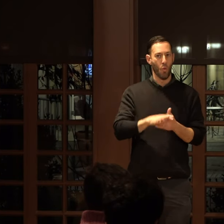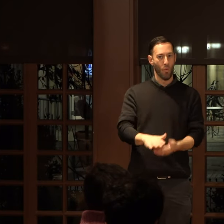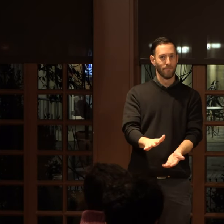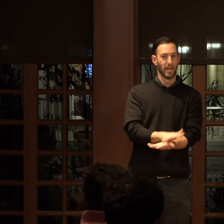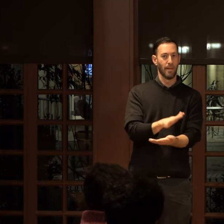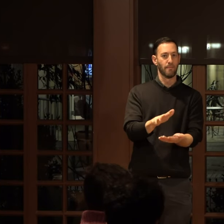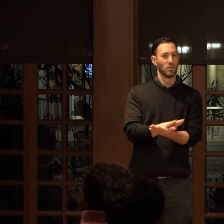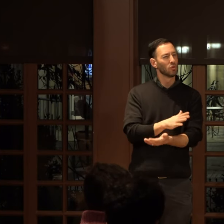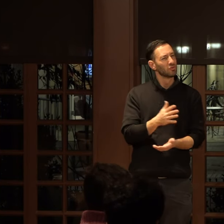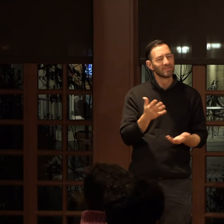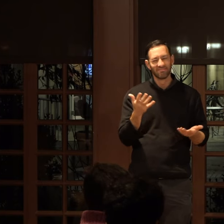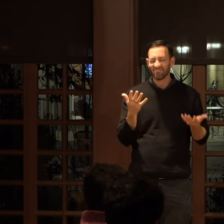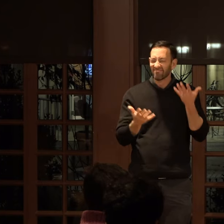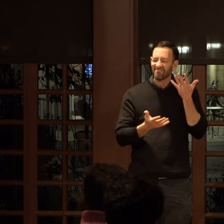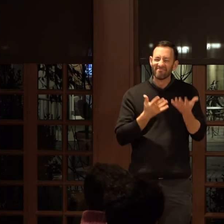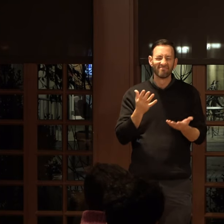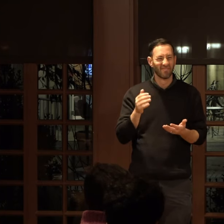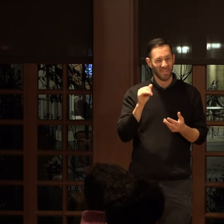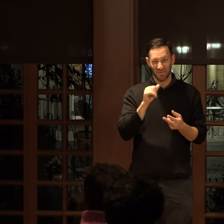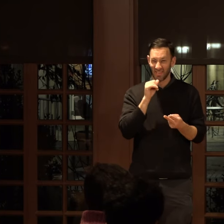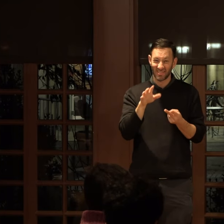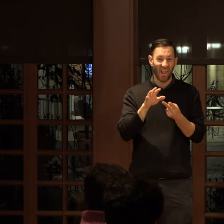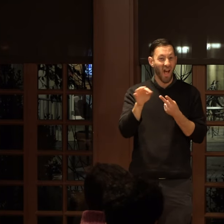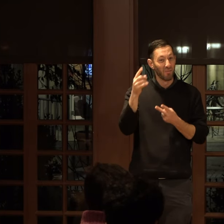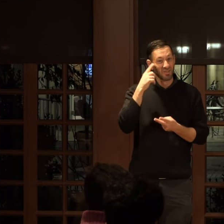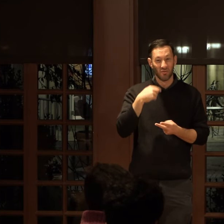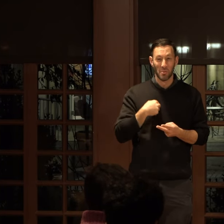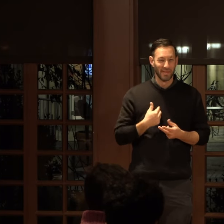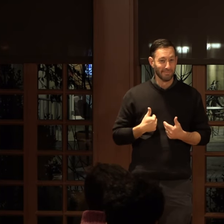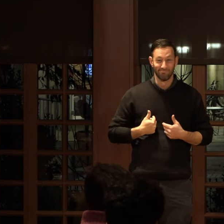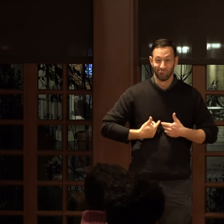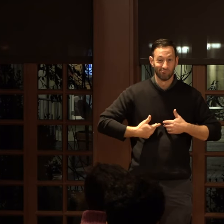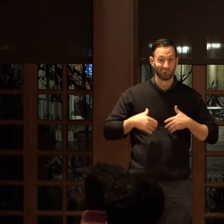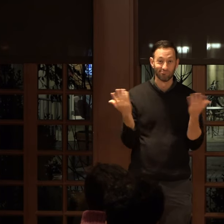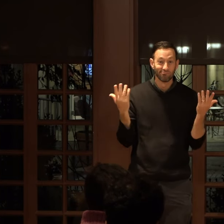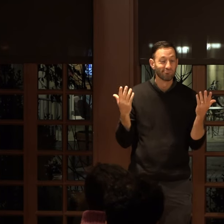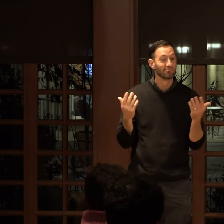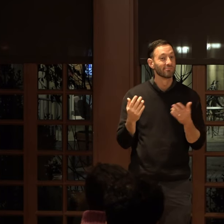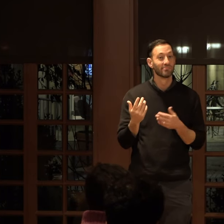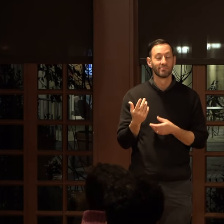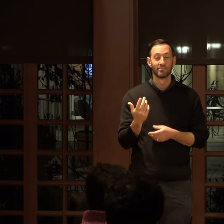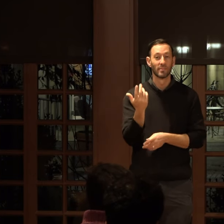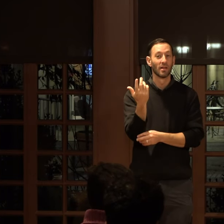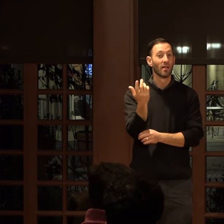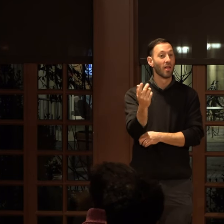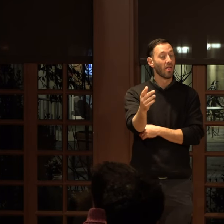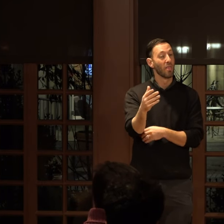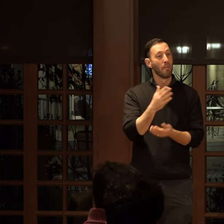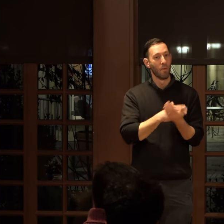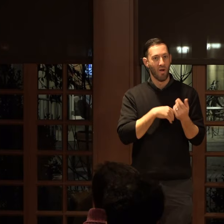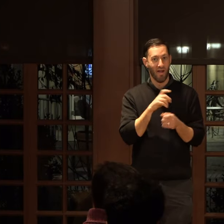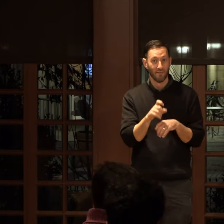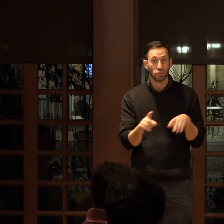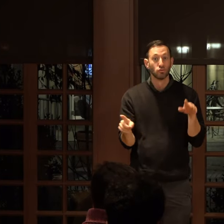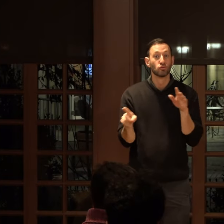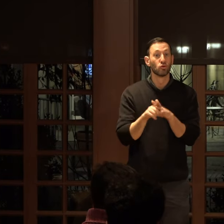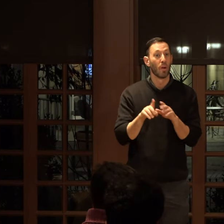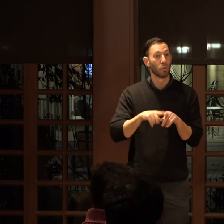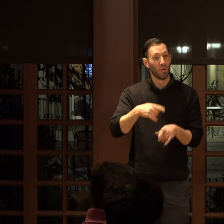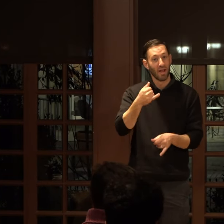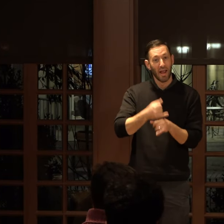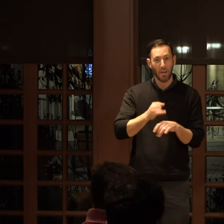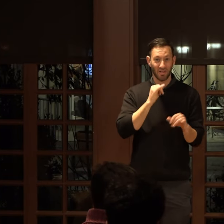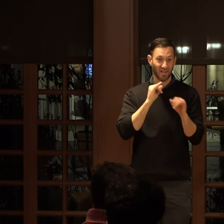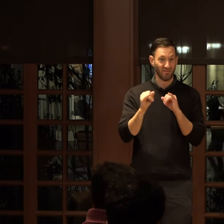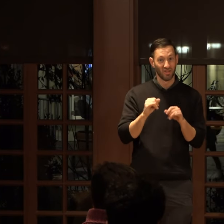um, which was like just really not an option for me. Um, both like the part where I have to show up to a campus interview and